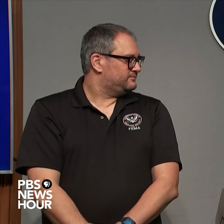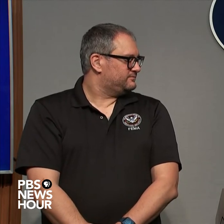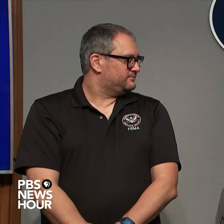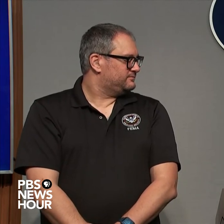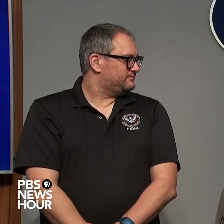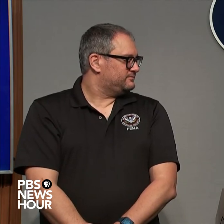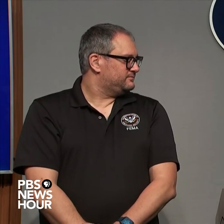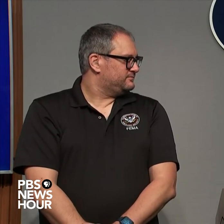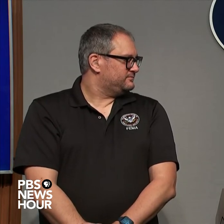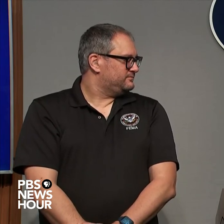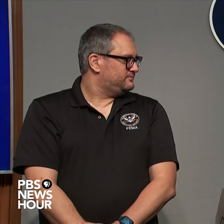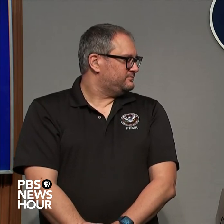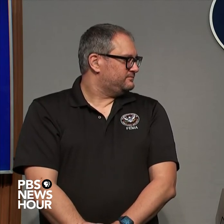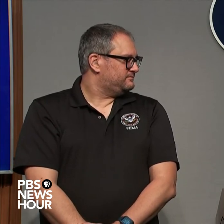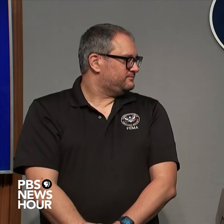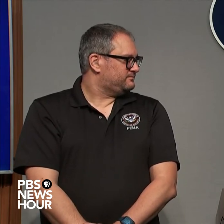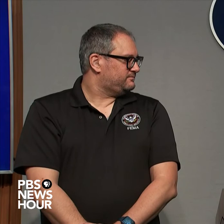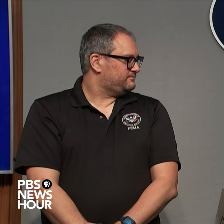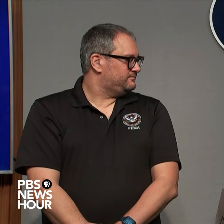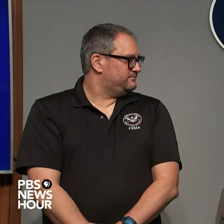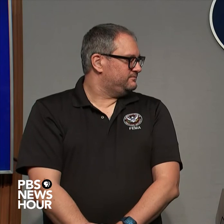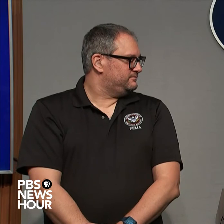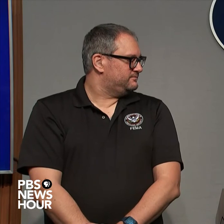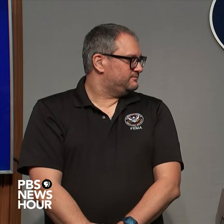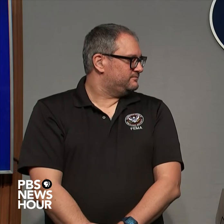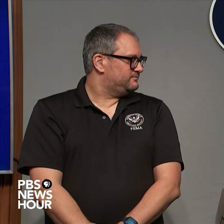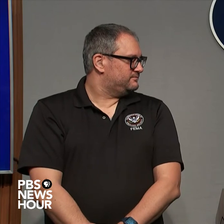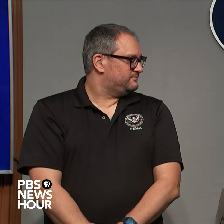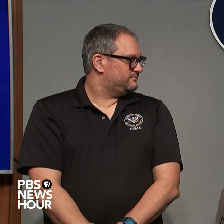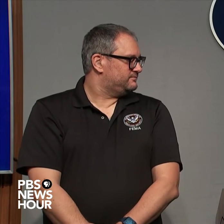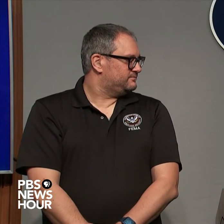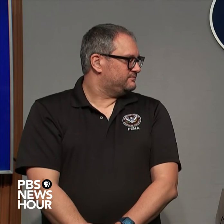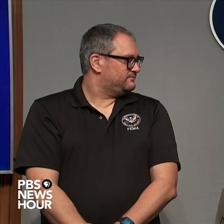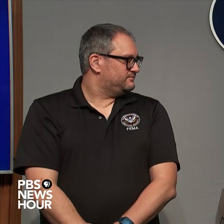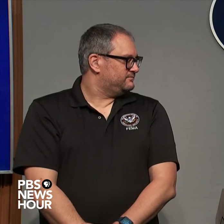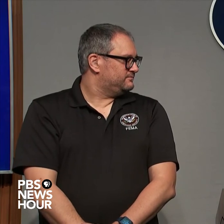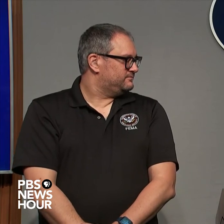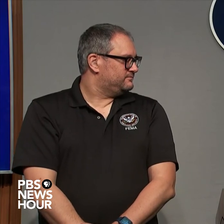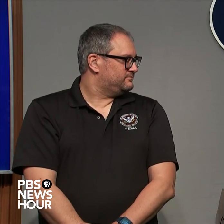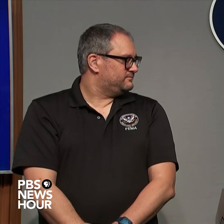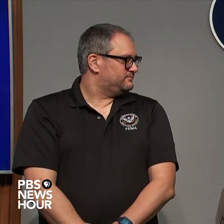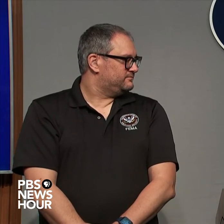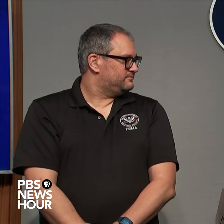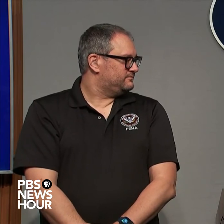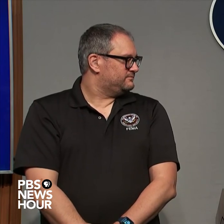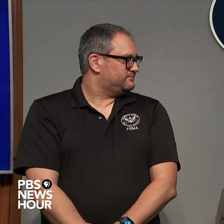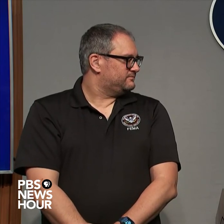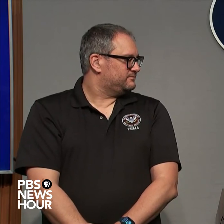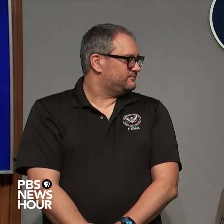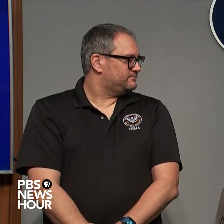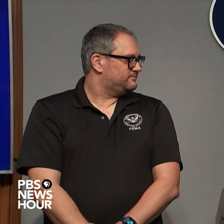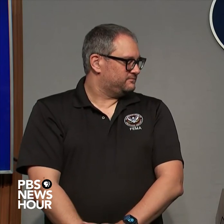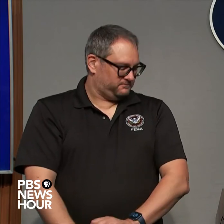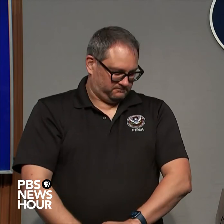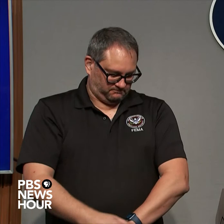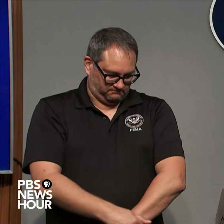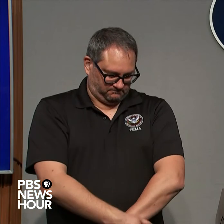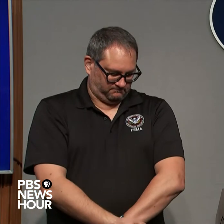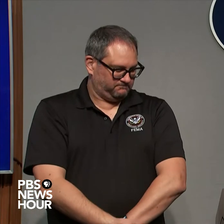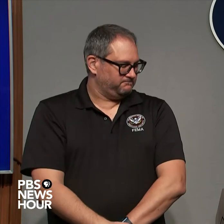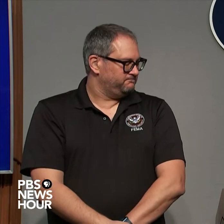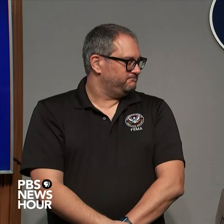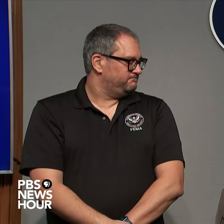esta histórica tormenta y catastrófica tormenta que ha pasado y como lo dijo la